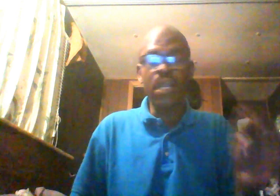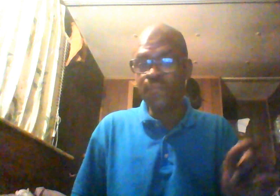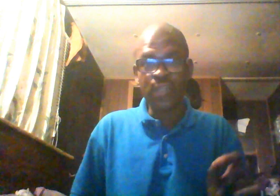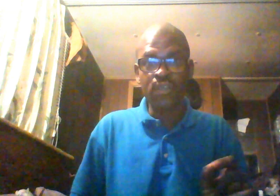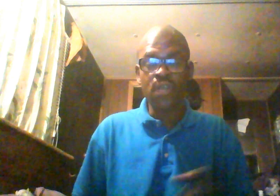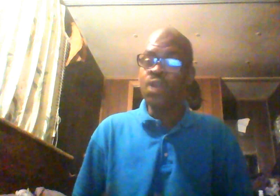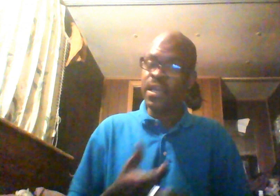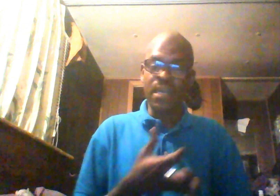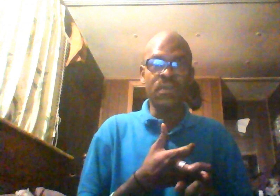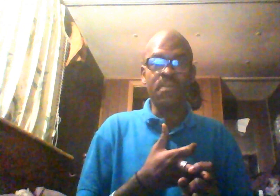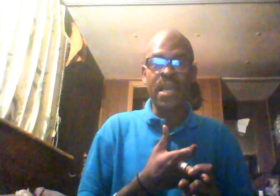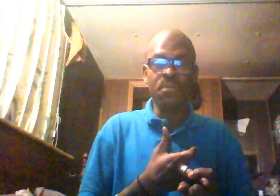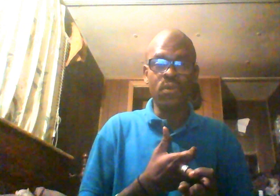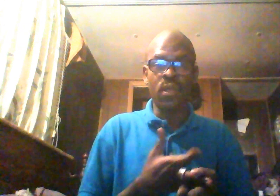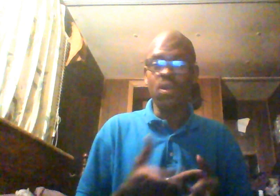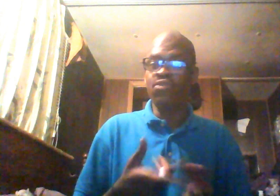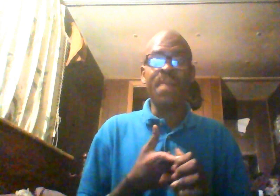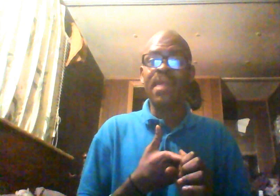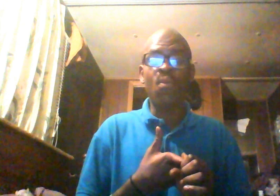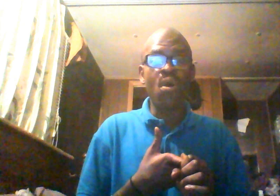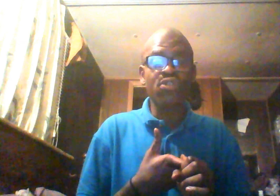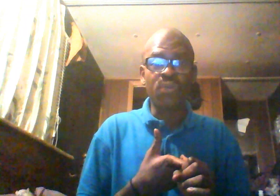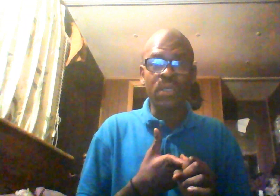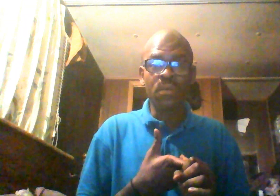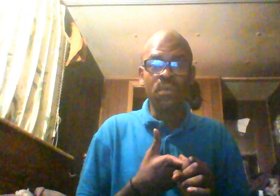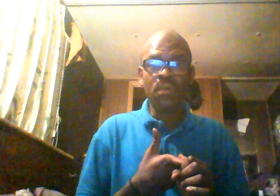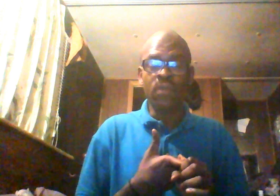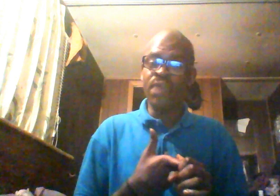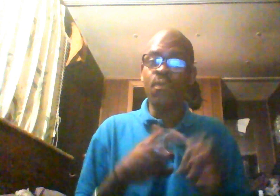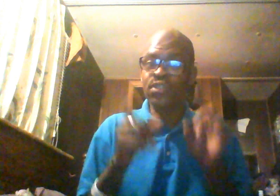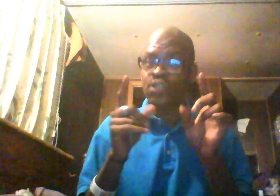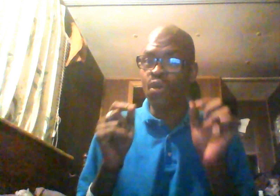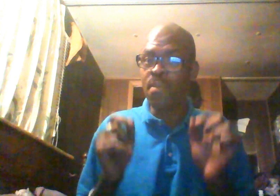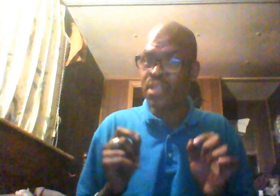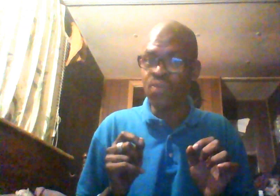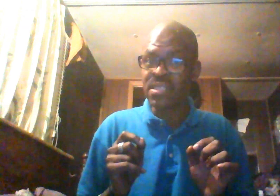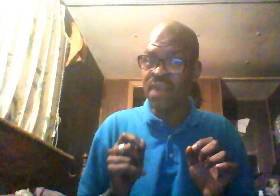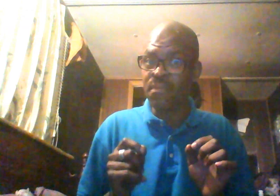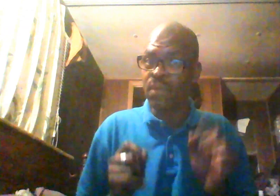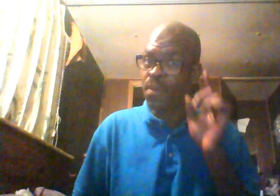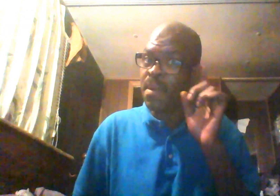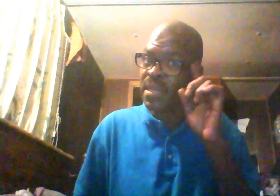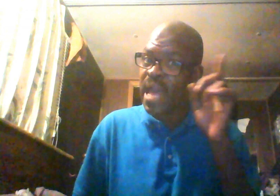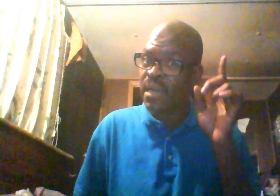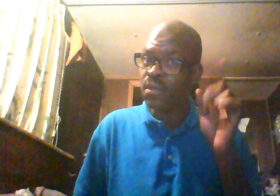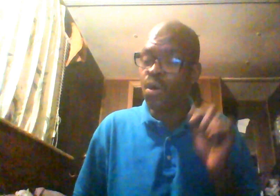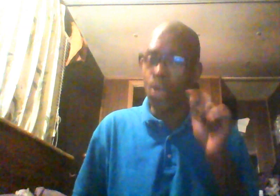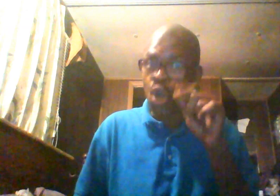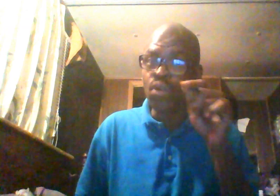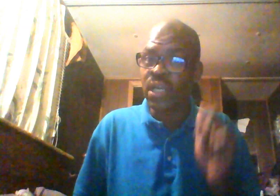inventors that came from the black community. got black Wall Street. That was destroyed by the U.S. government. Remember that? Or, go look it